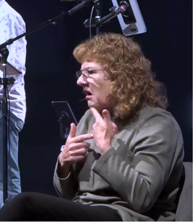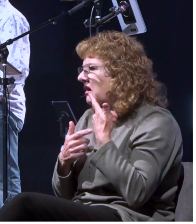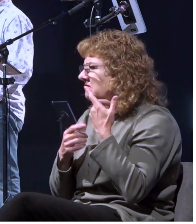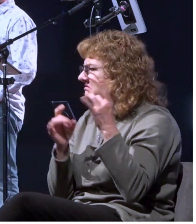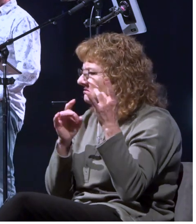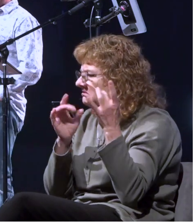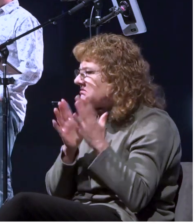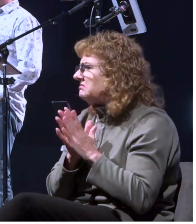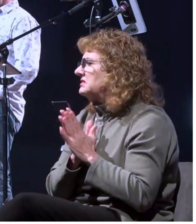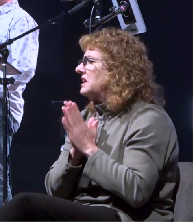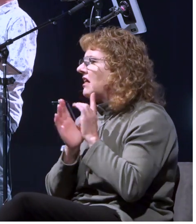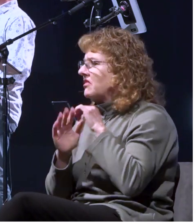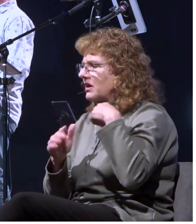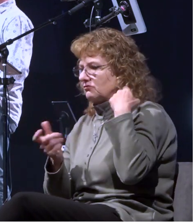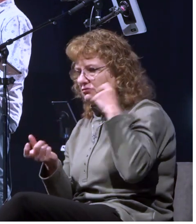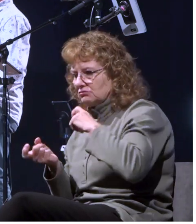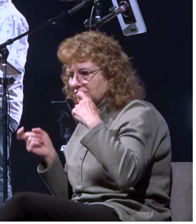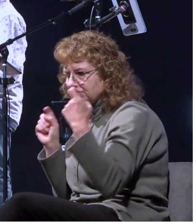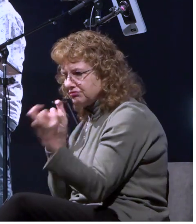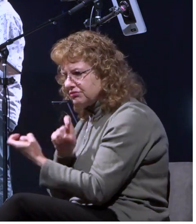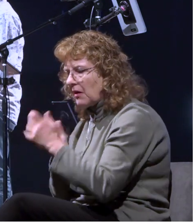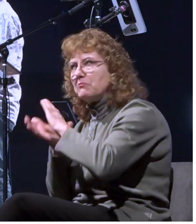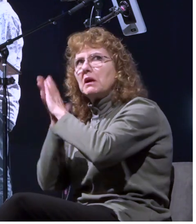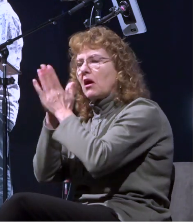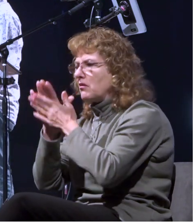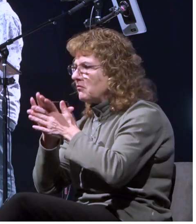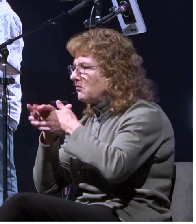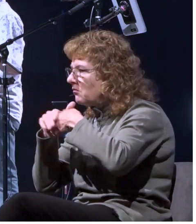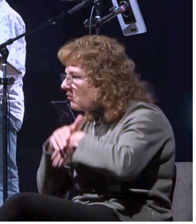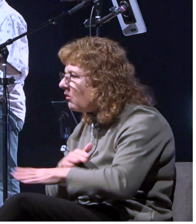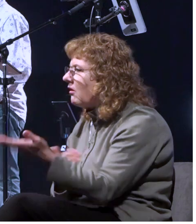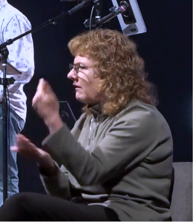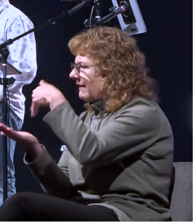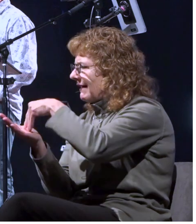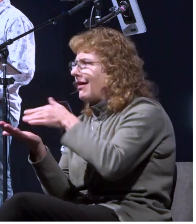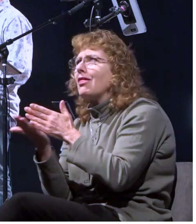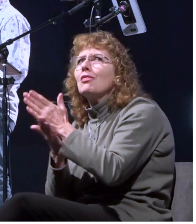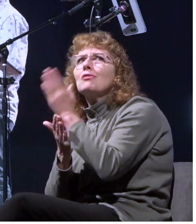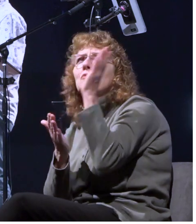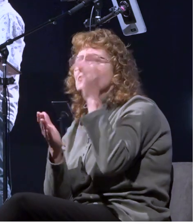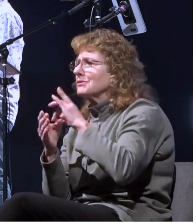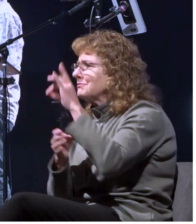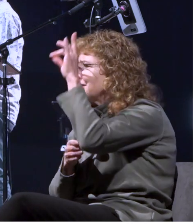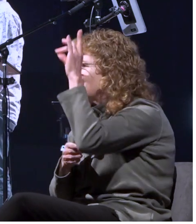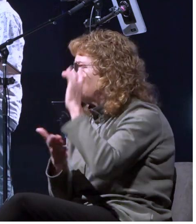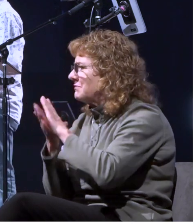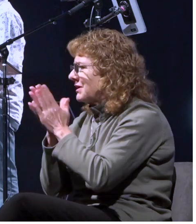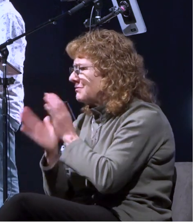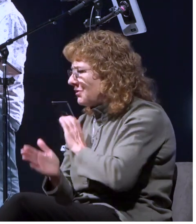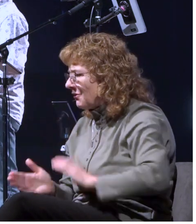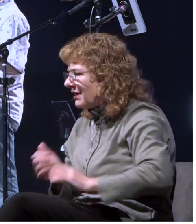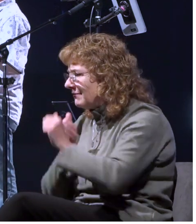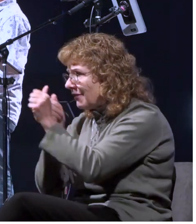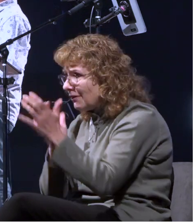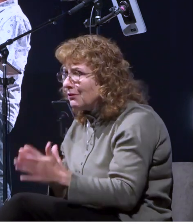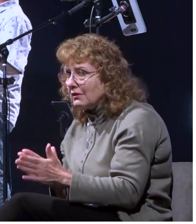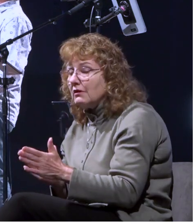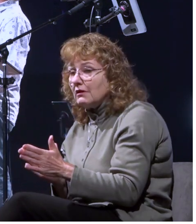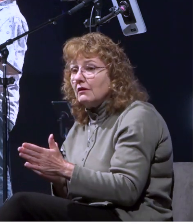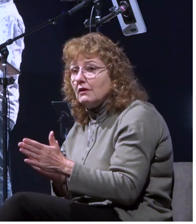as he was uh born again by the spirit of god and became a christ follower uh and then that gave way to a life